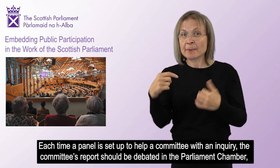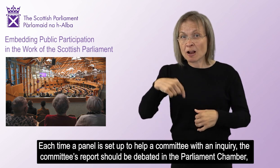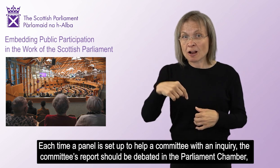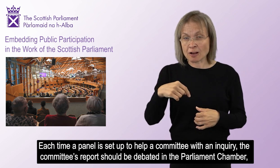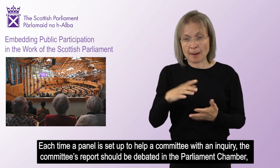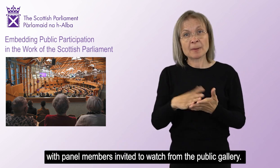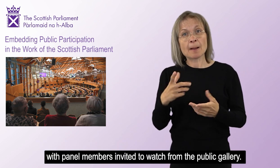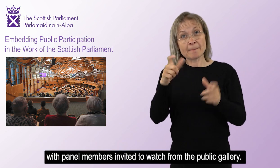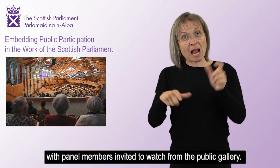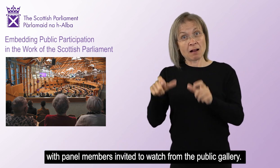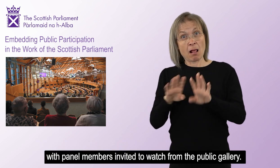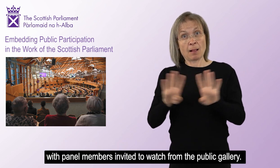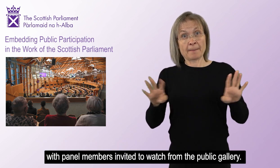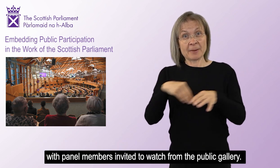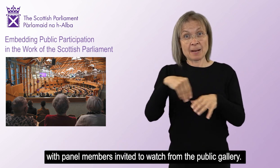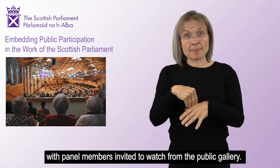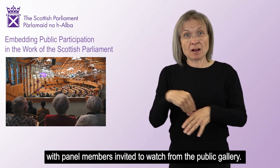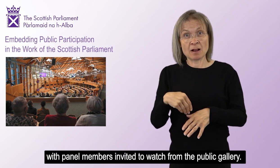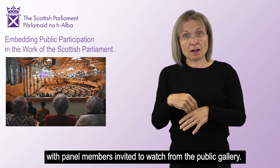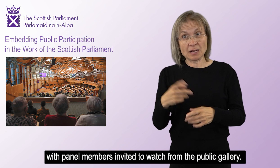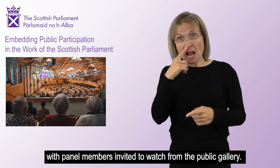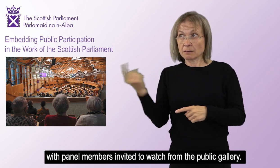with panel members invited to watch from the public gallery.